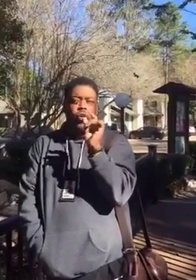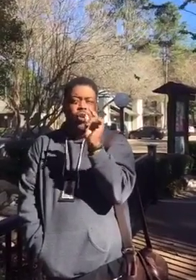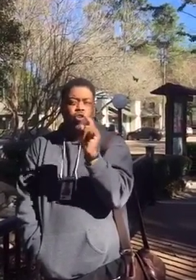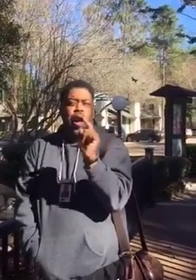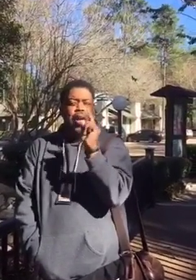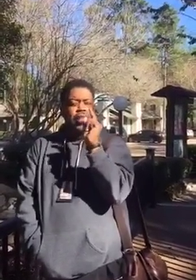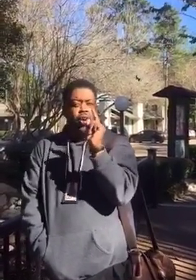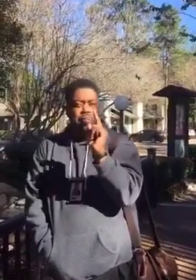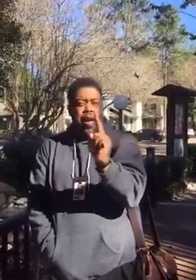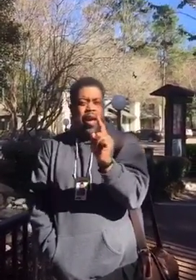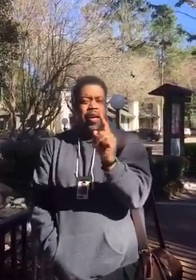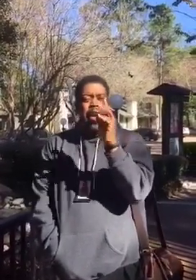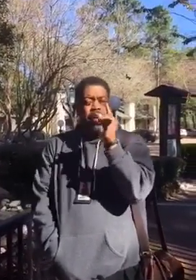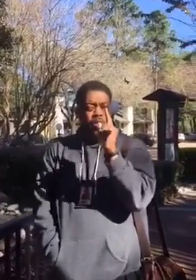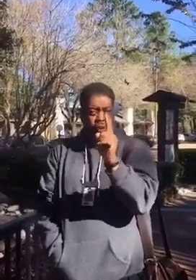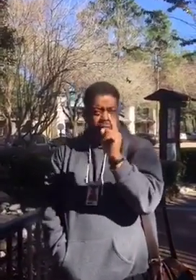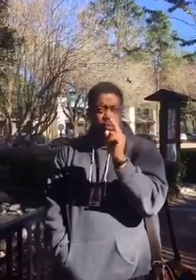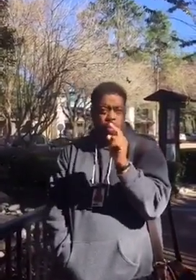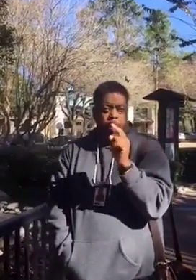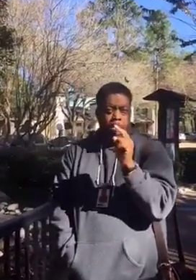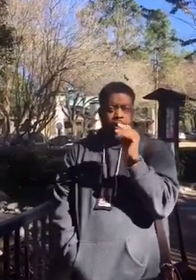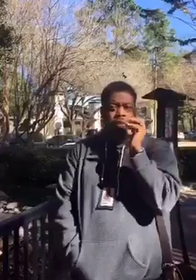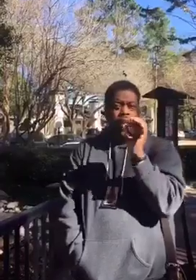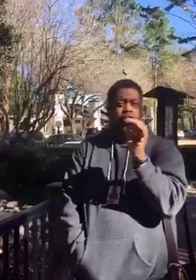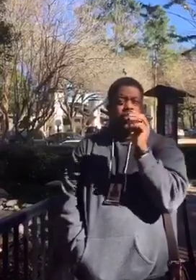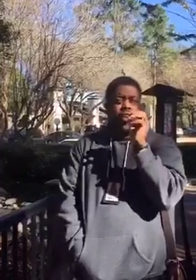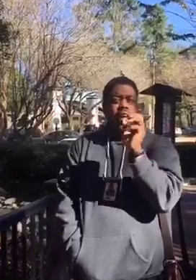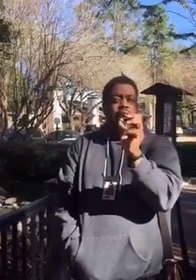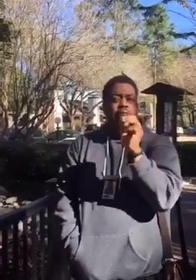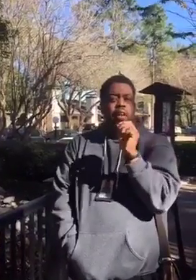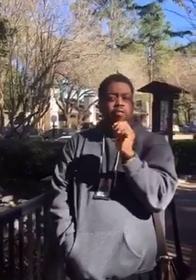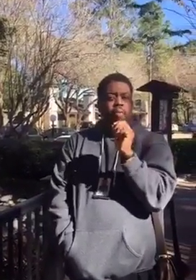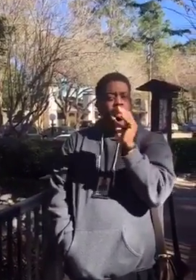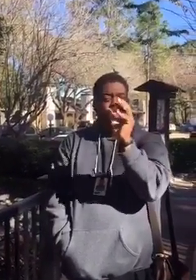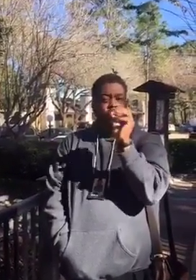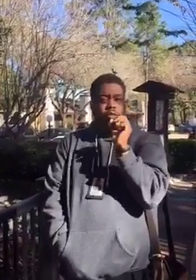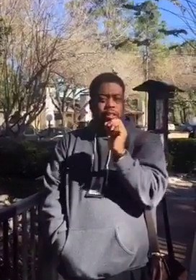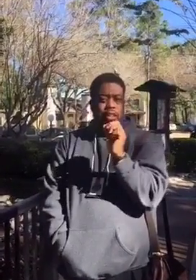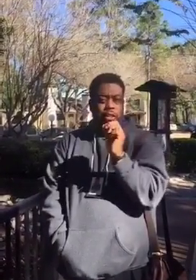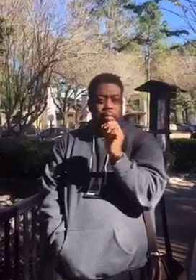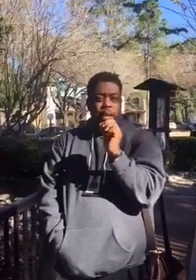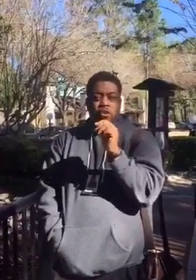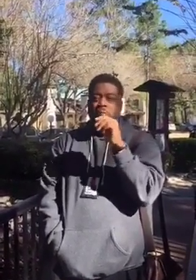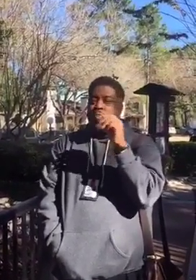It's going to cry, and it's going to beg, and it's going to fool you. Your vision is going to act like it's hungry, but it just wants attention. Your